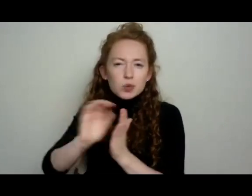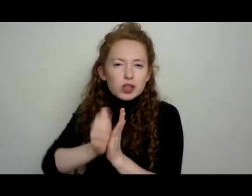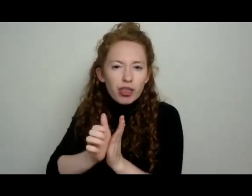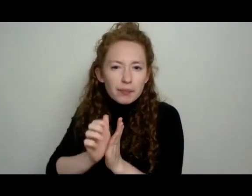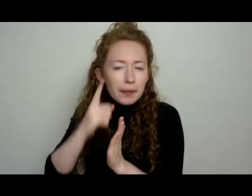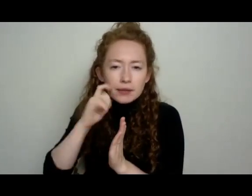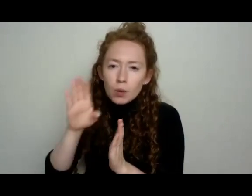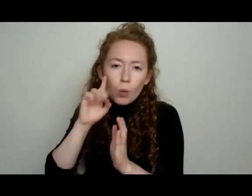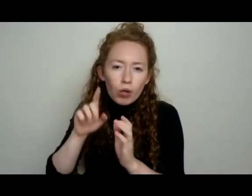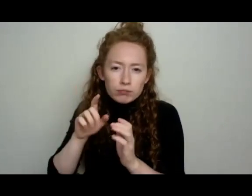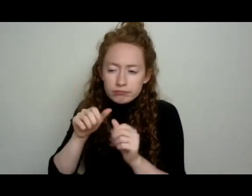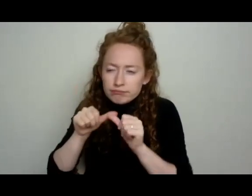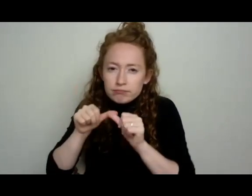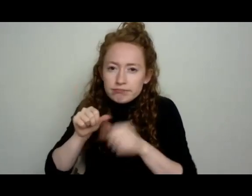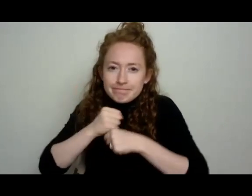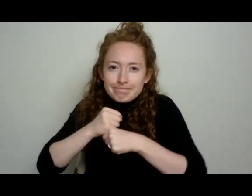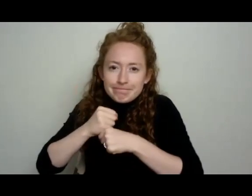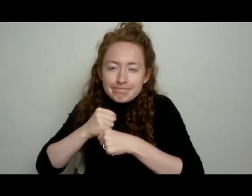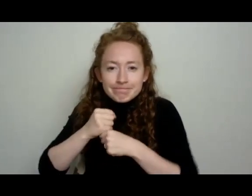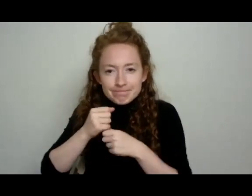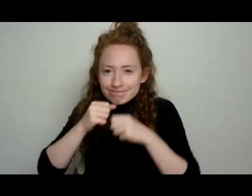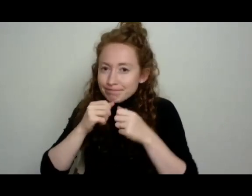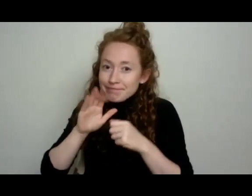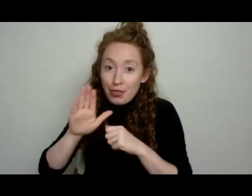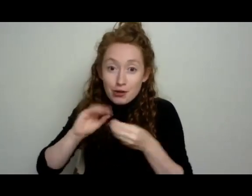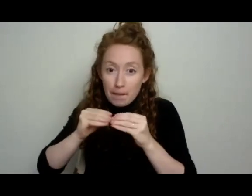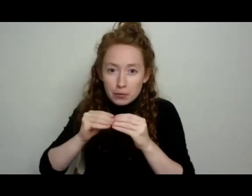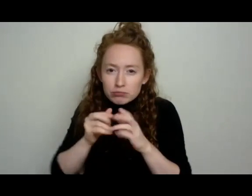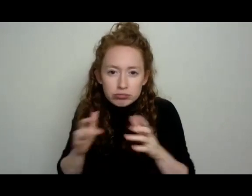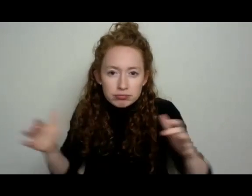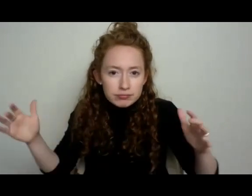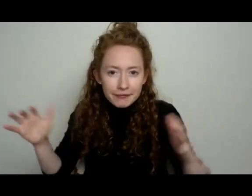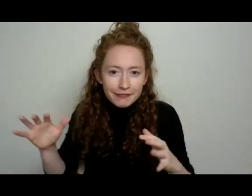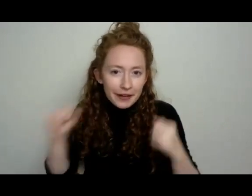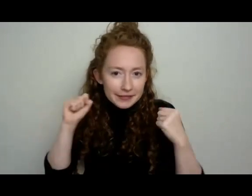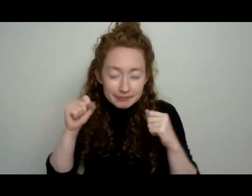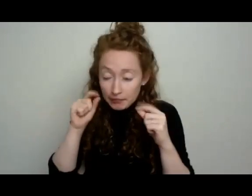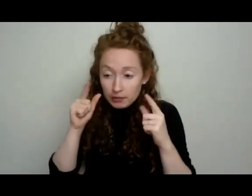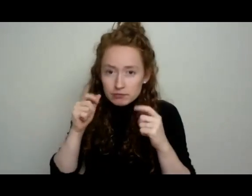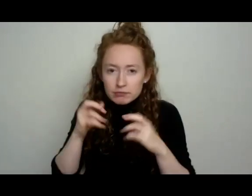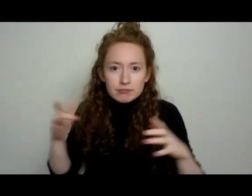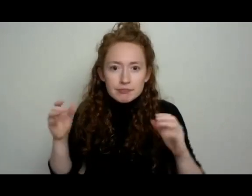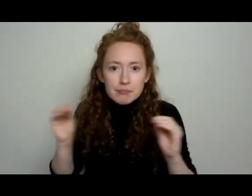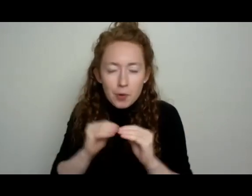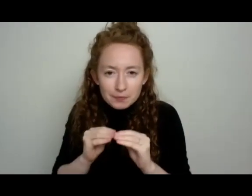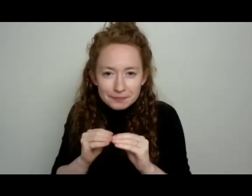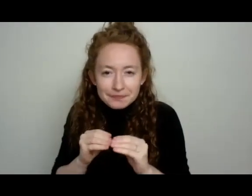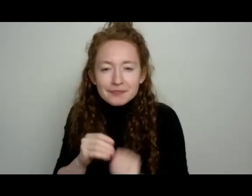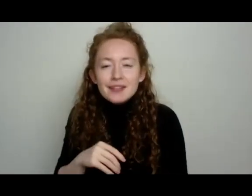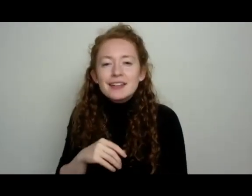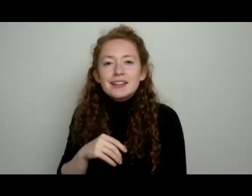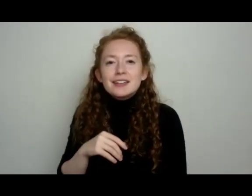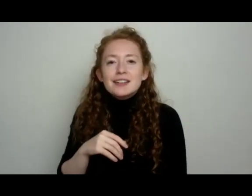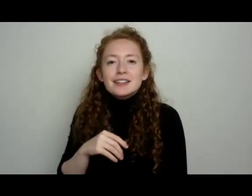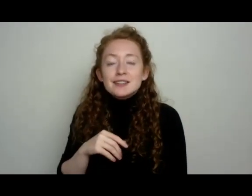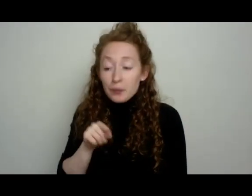going to continue bolstering and growing their populations. So why, why? I haven't even told you why this is